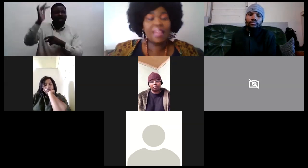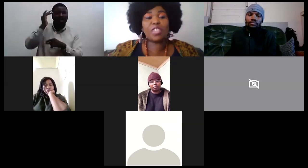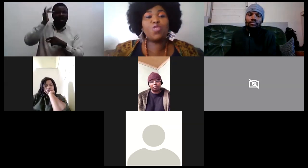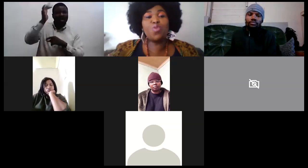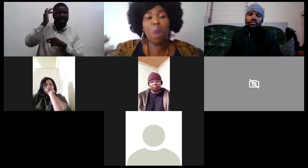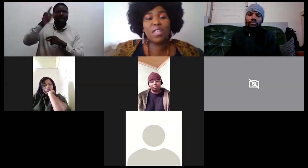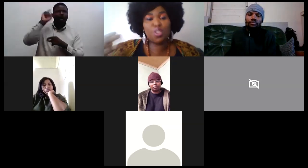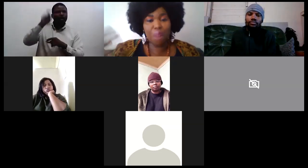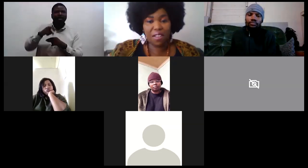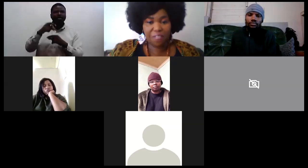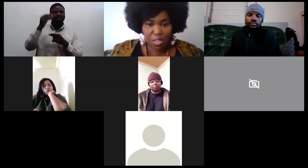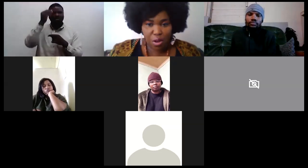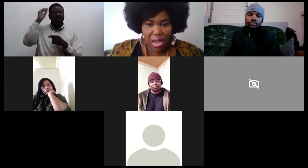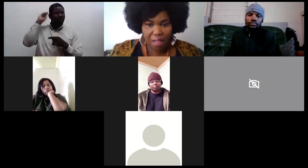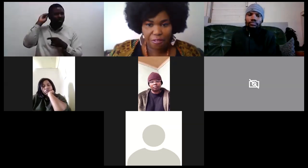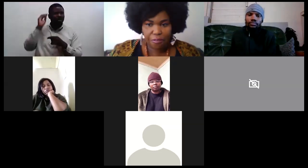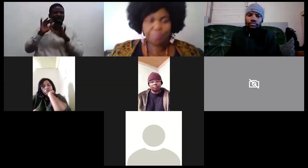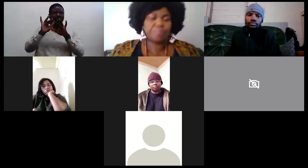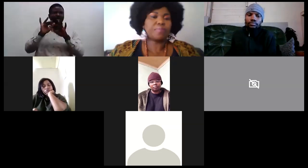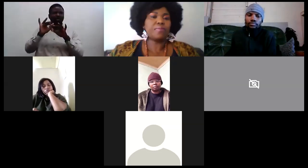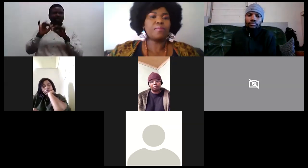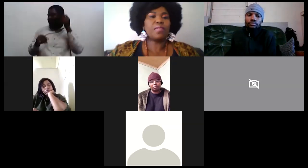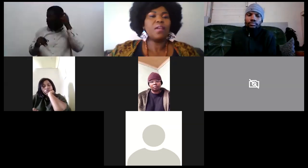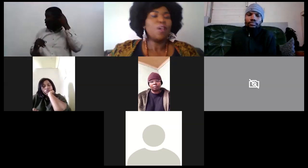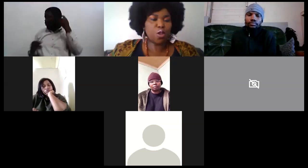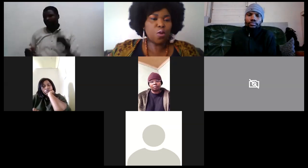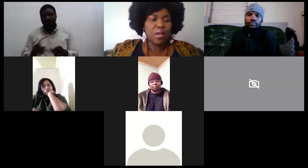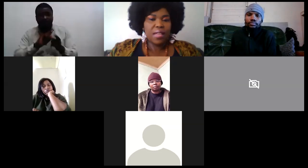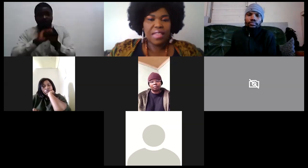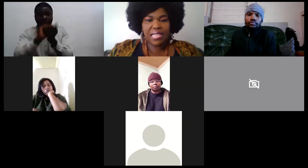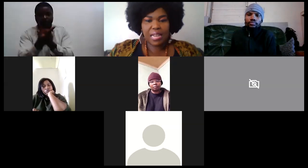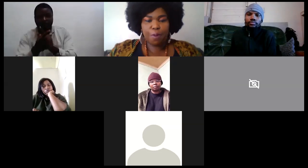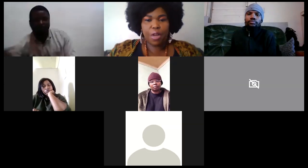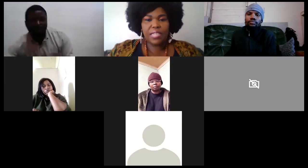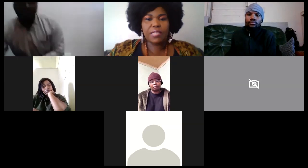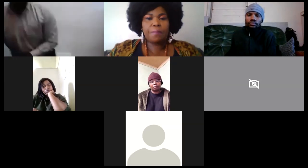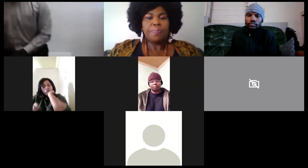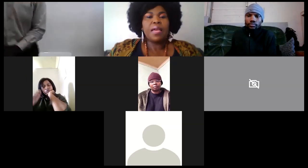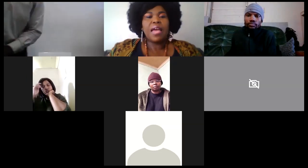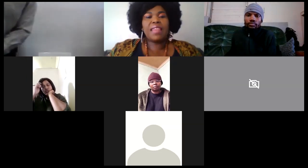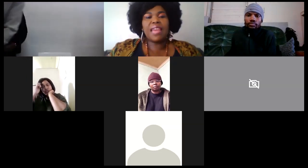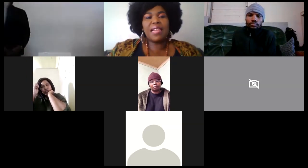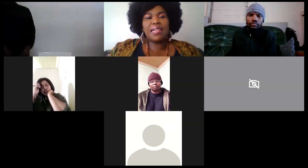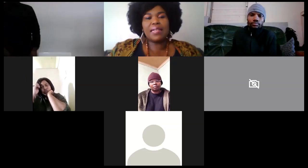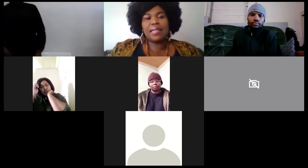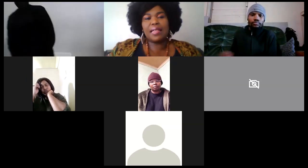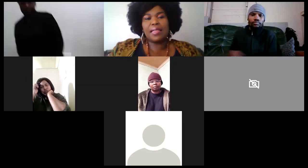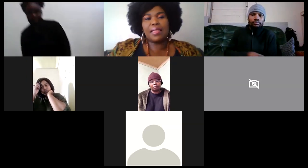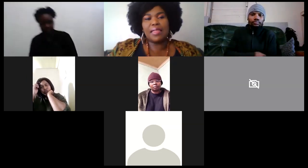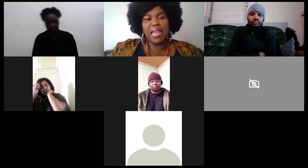that you want to manifest in your life so that is that point and then